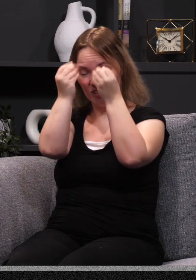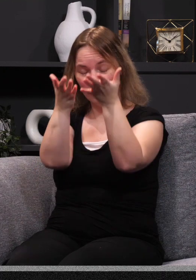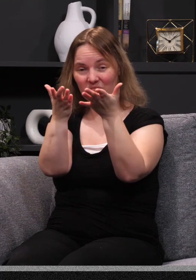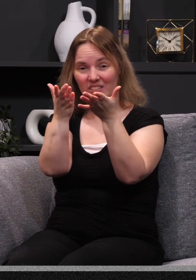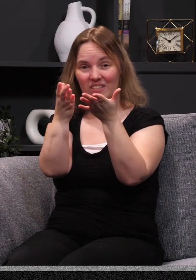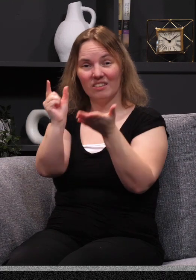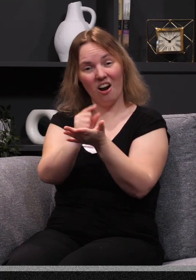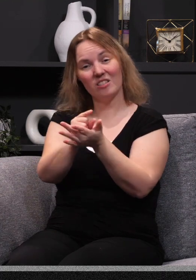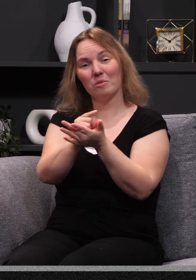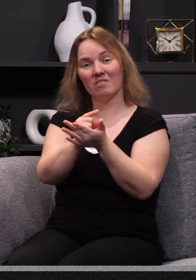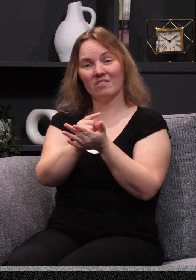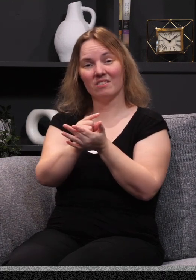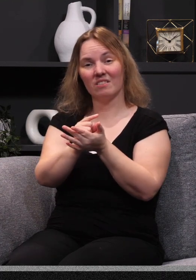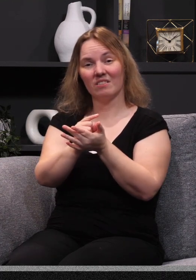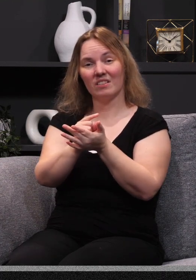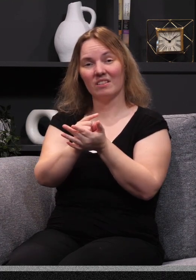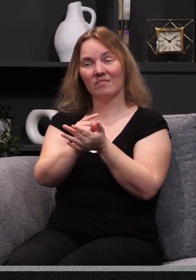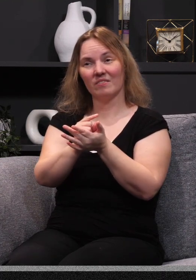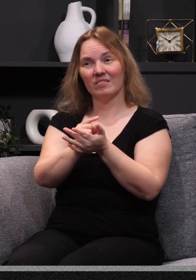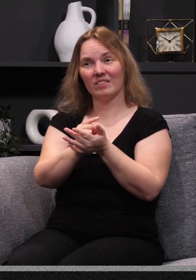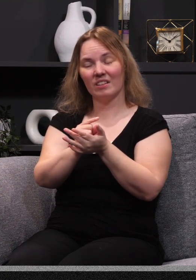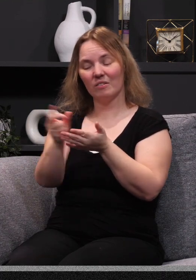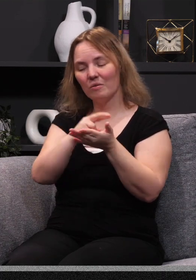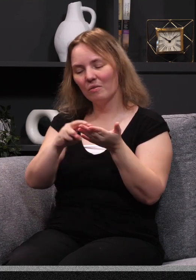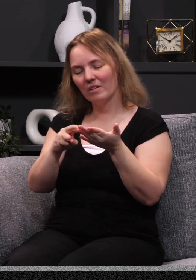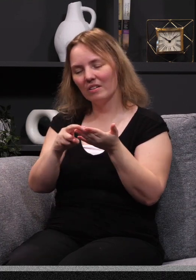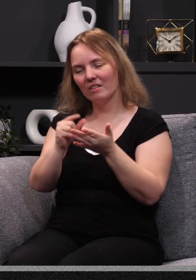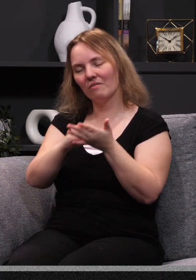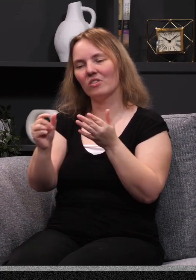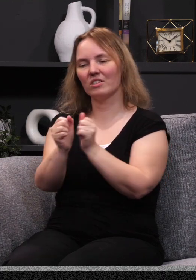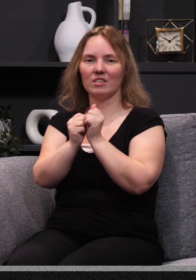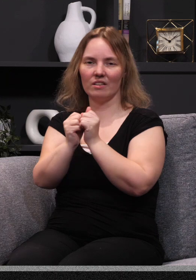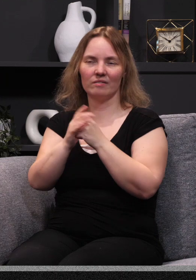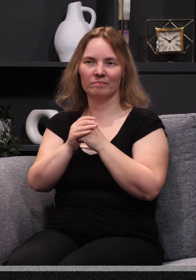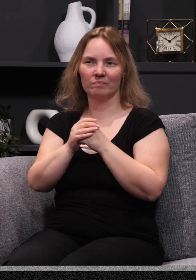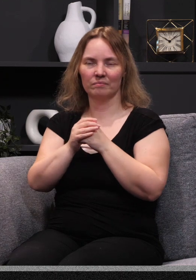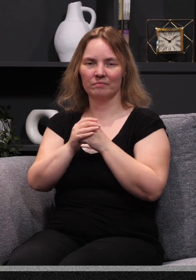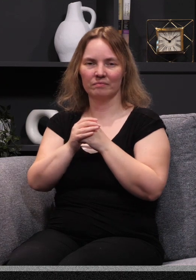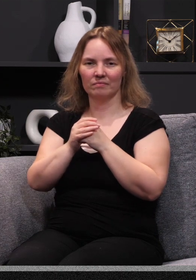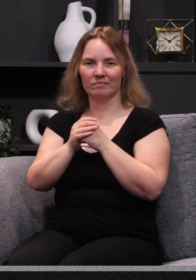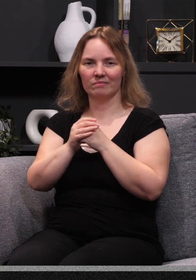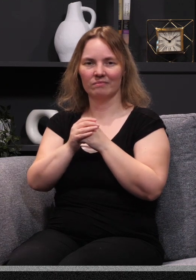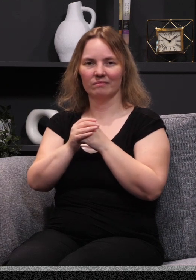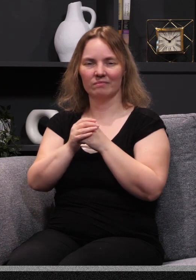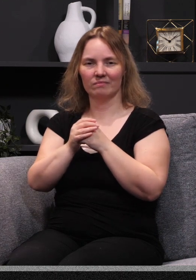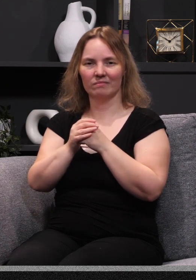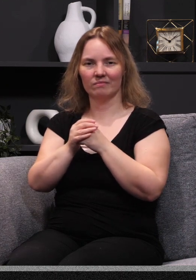Oftentimes, we turn to John 3, 16, 17. If you want to hear the good news. I want to read it together. I have it in a new century version, so I don't have it